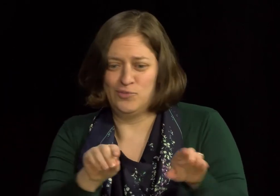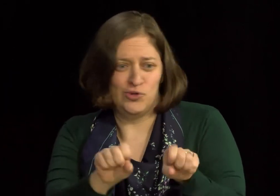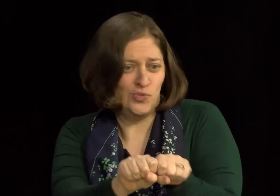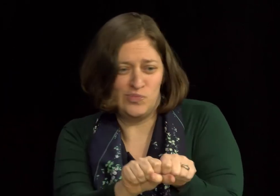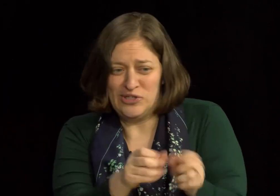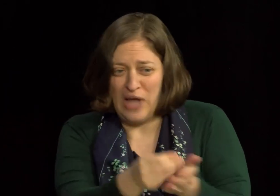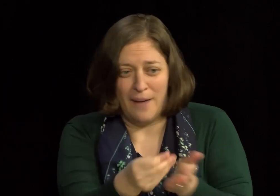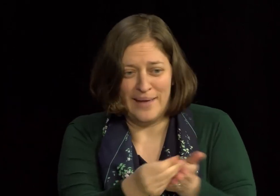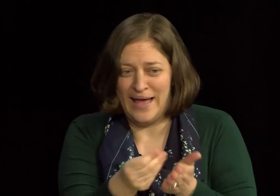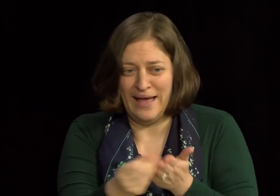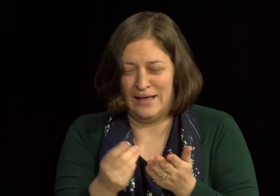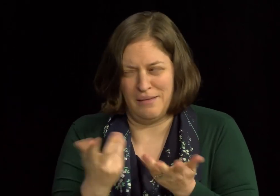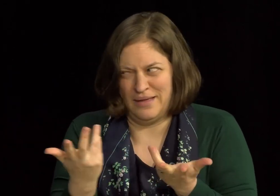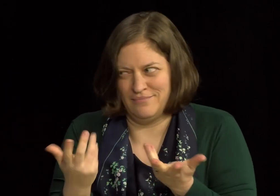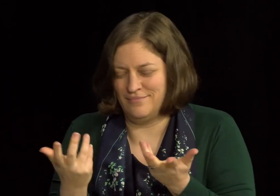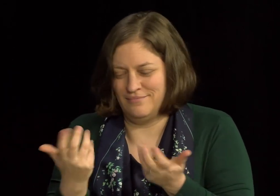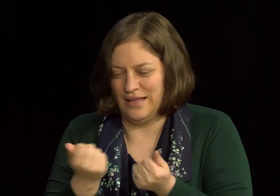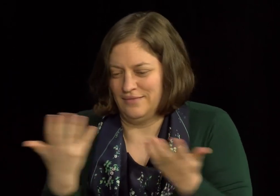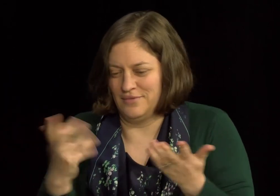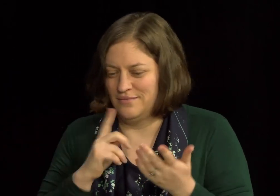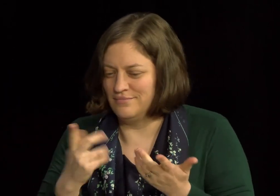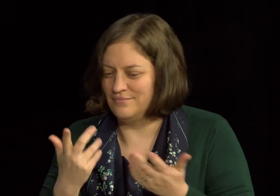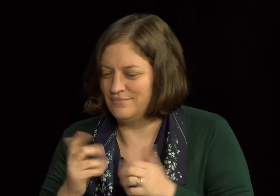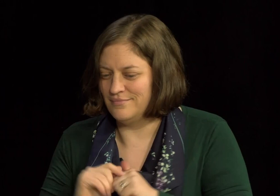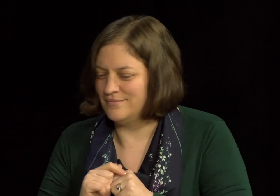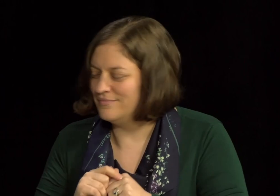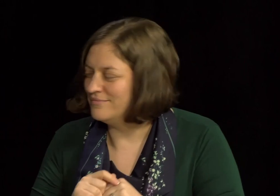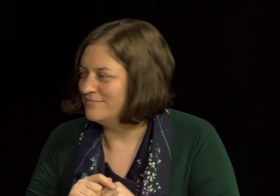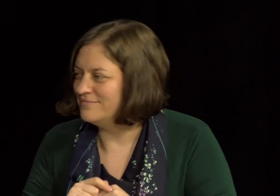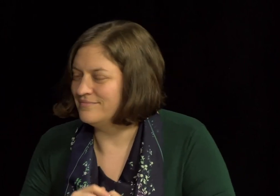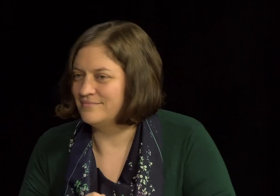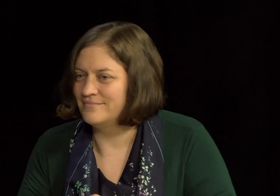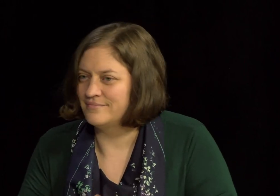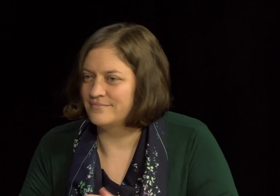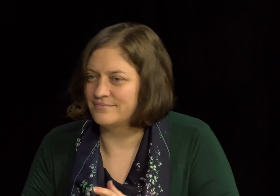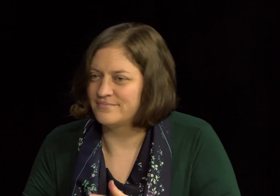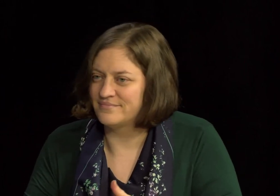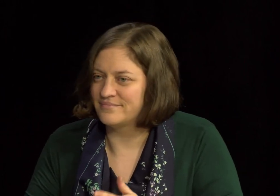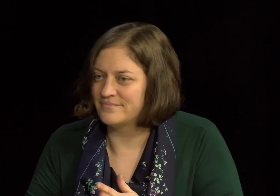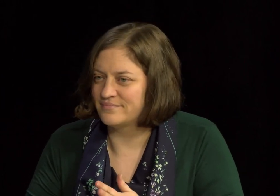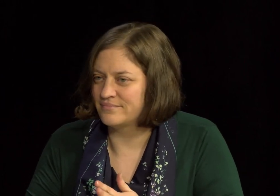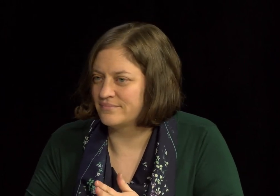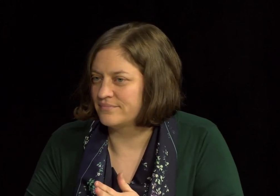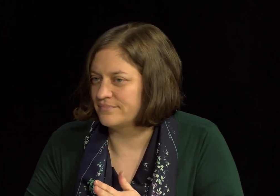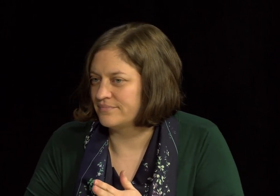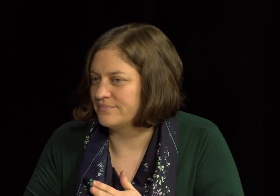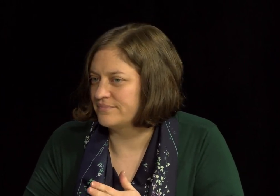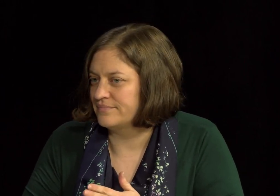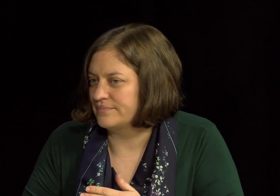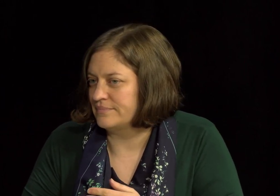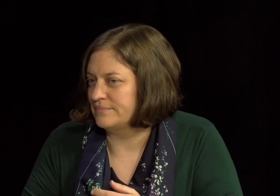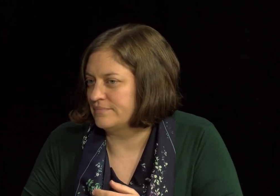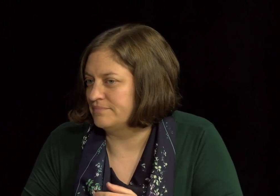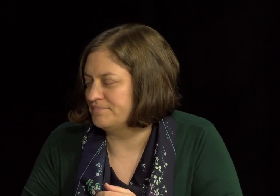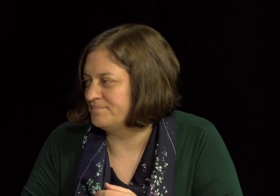go, um, buy a pair of shoes or whatever it is that that particular individual wants to do, or providing ways for them to access those things.